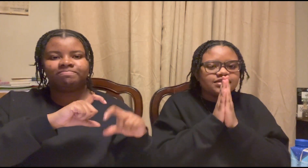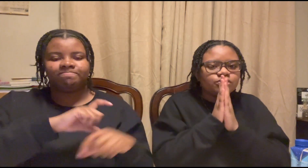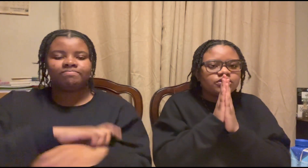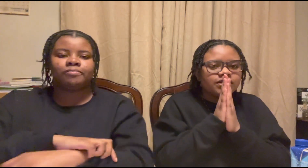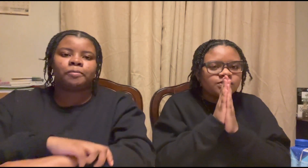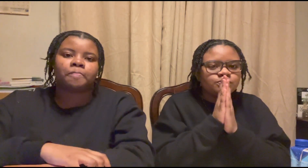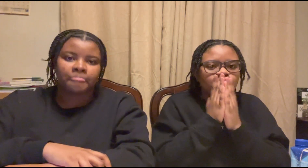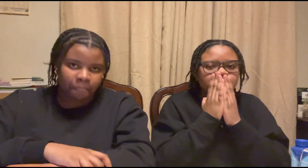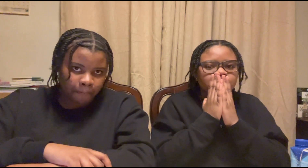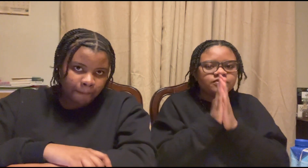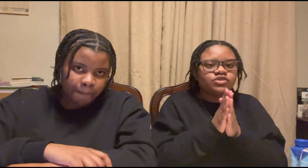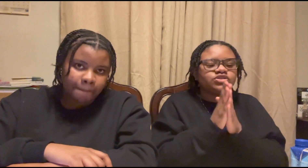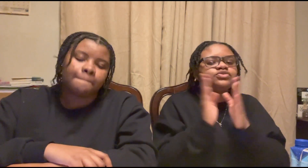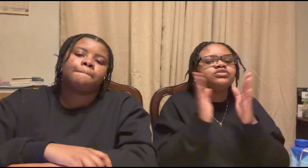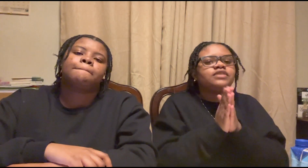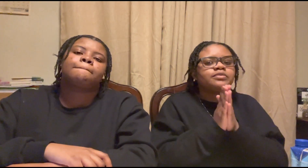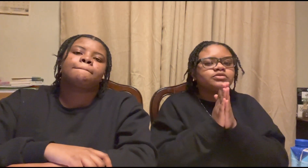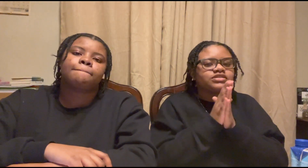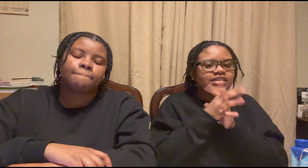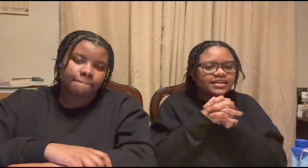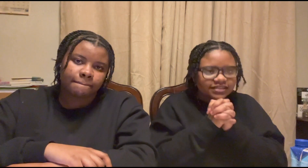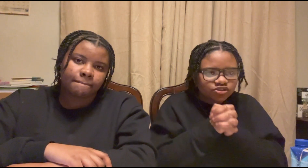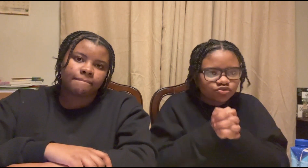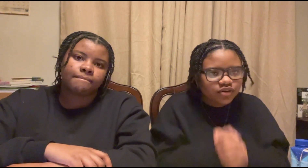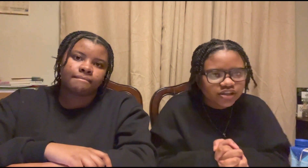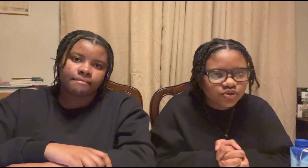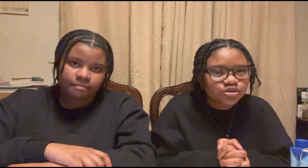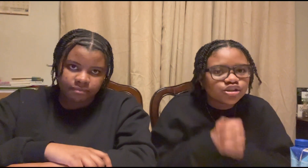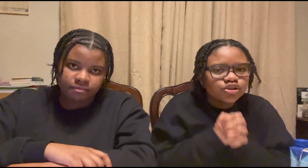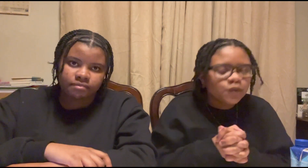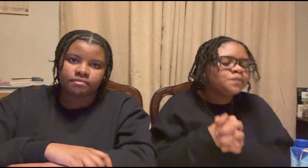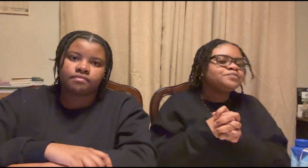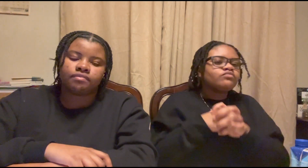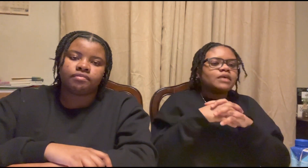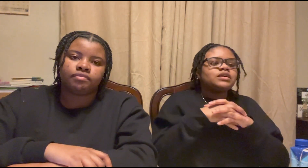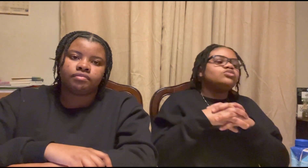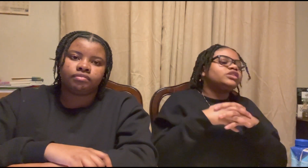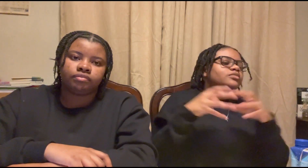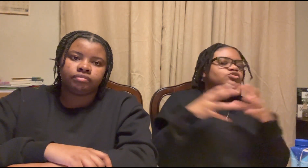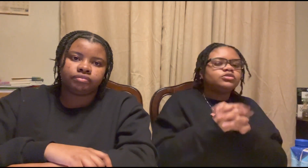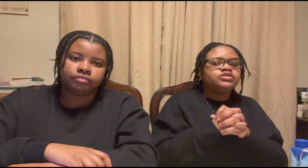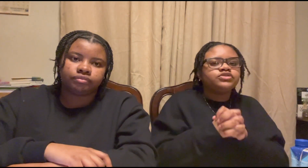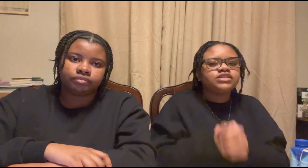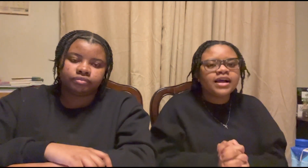and we're going to keep posting videos if you love our personalities you already know what to do i'm not going to take up too much of your time